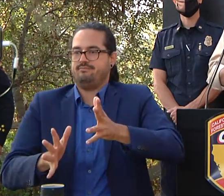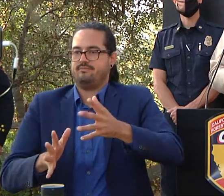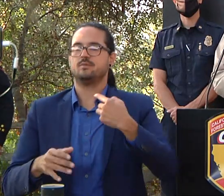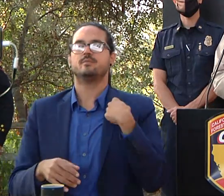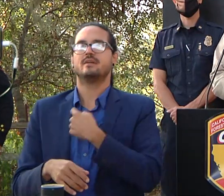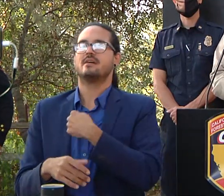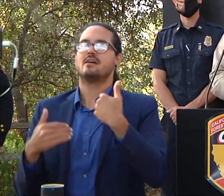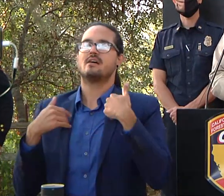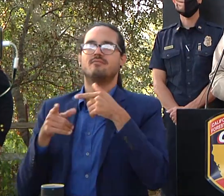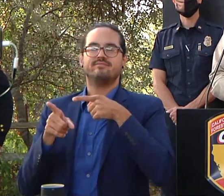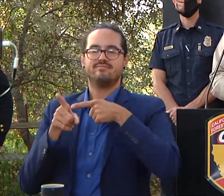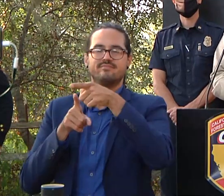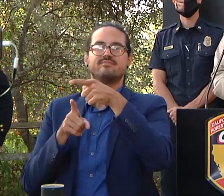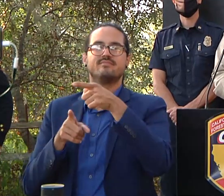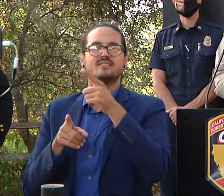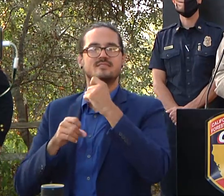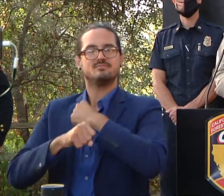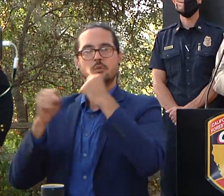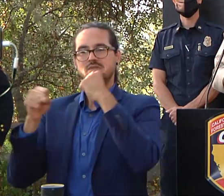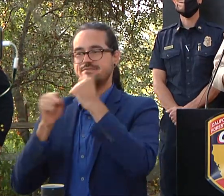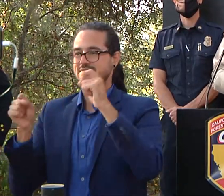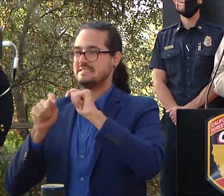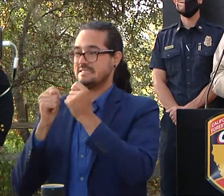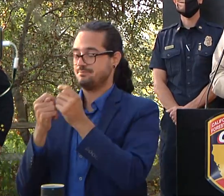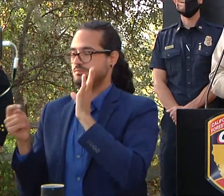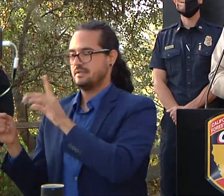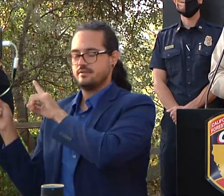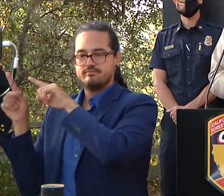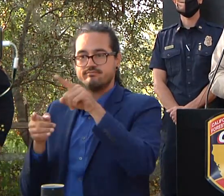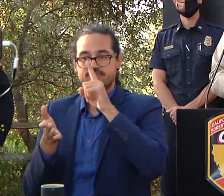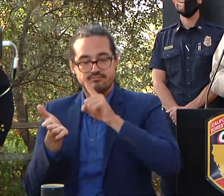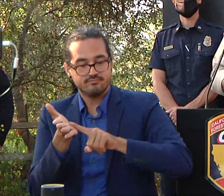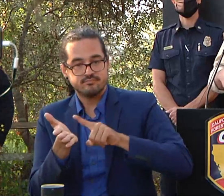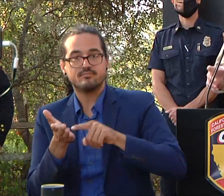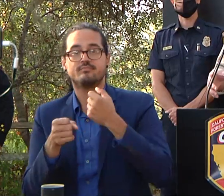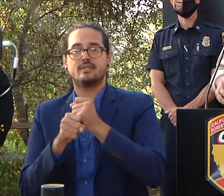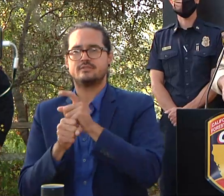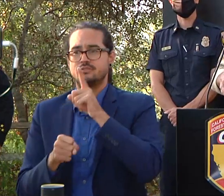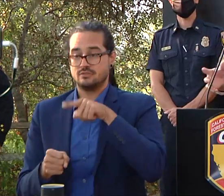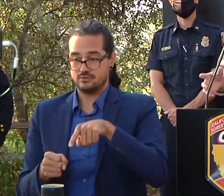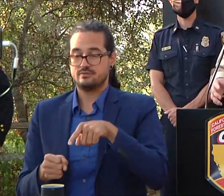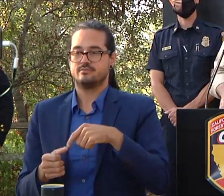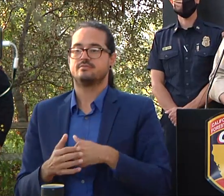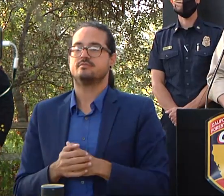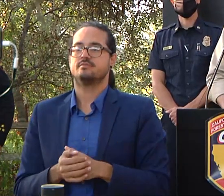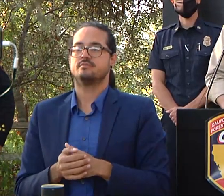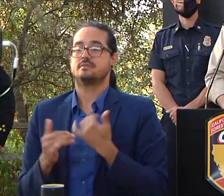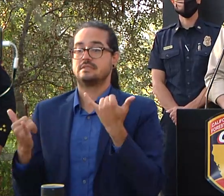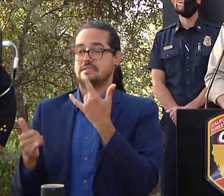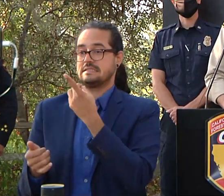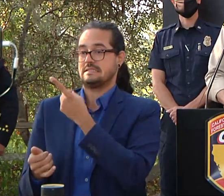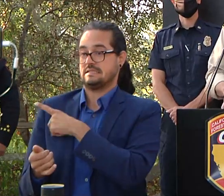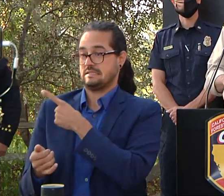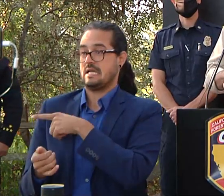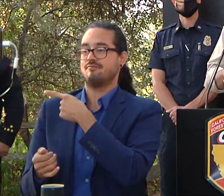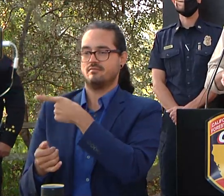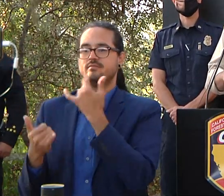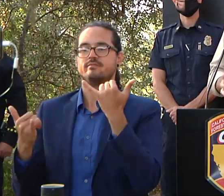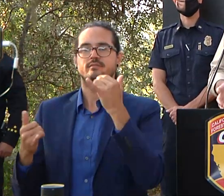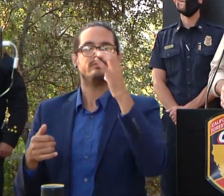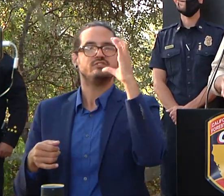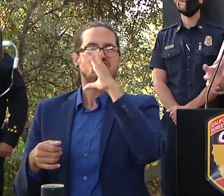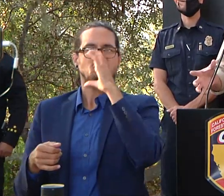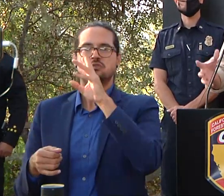team and we have investigators looking into it and so right now our detectives are authoring a search warrant to get into uh